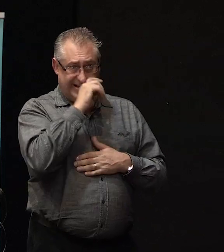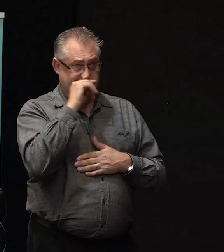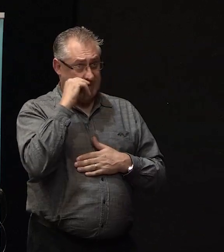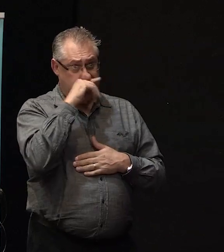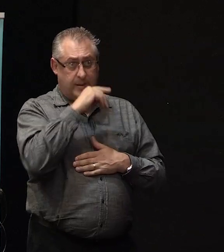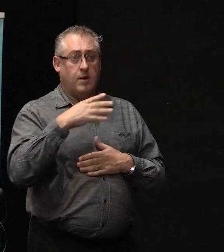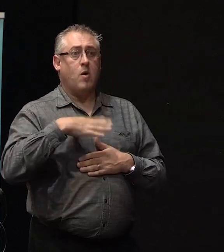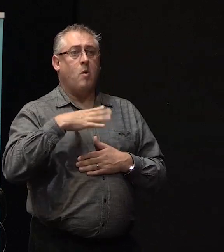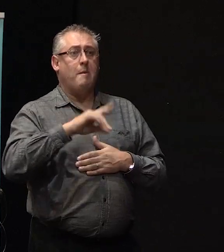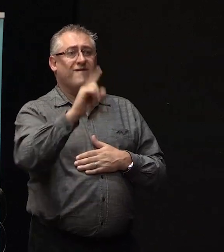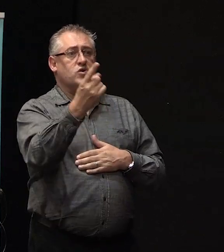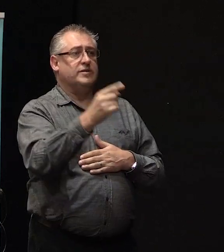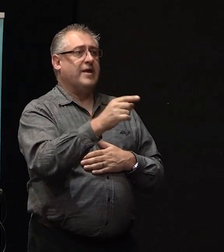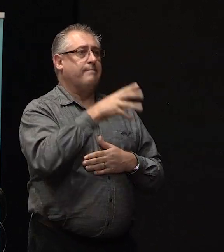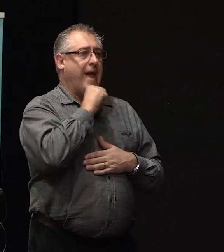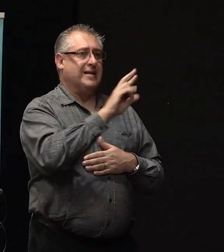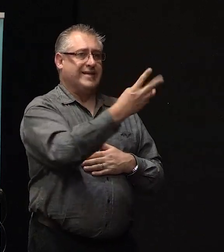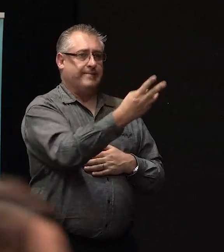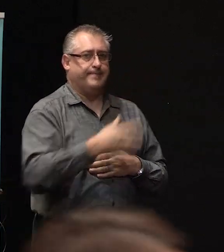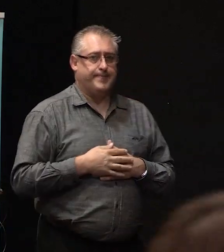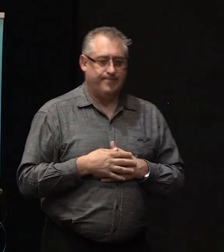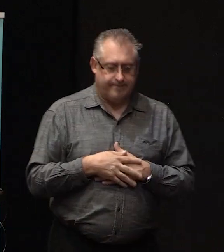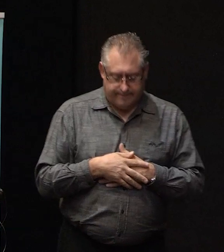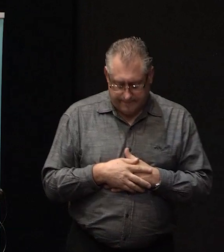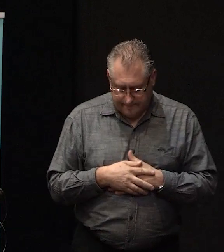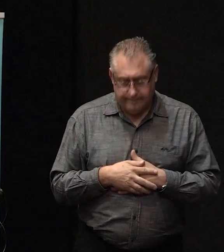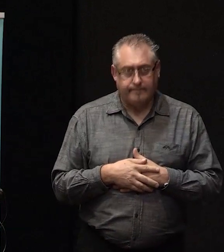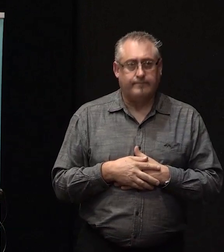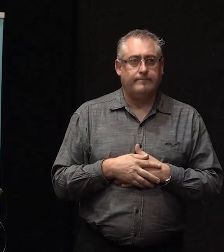The woman first, and then this gentleman over here. The woman in the red.